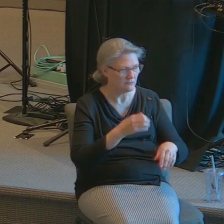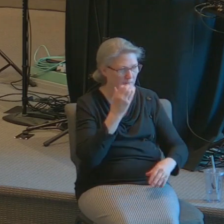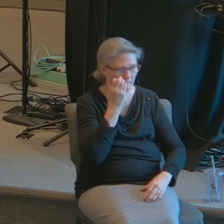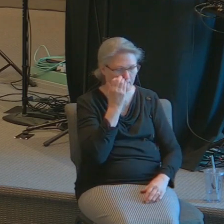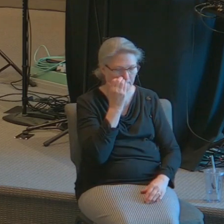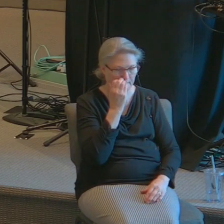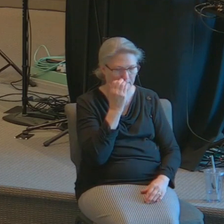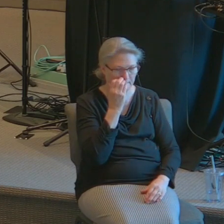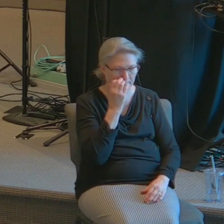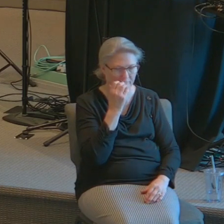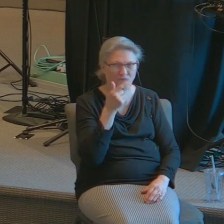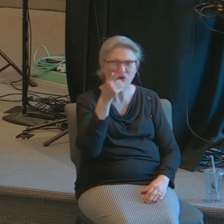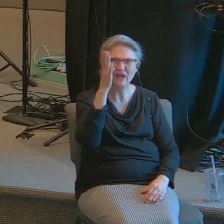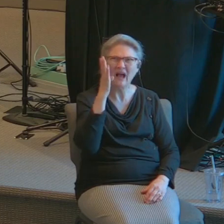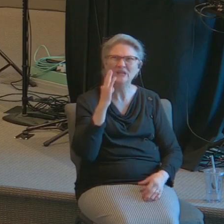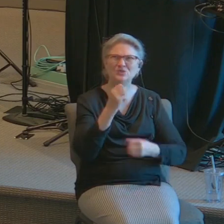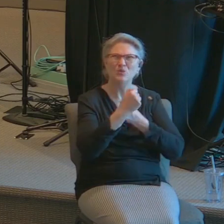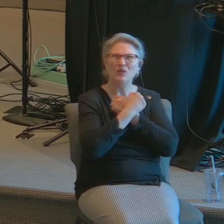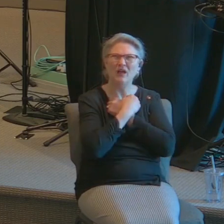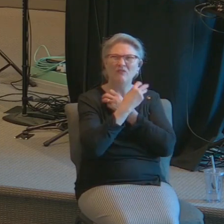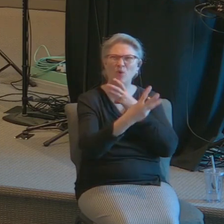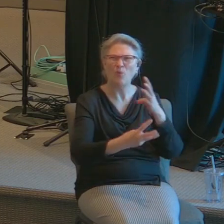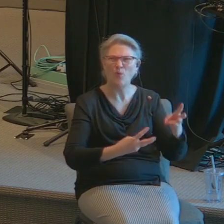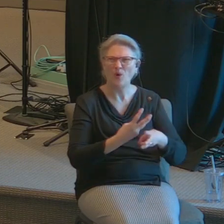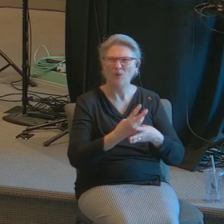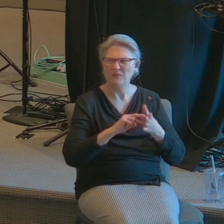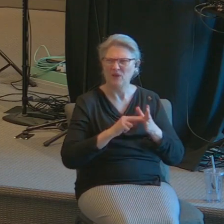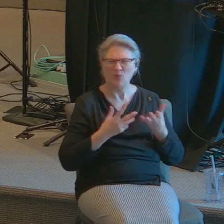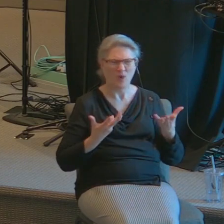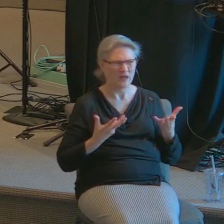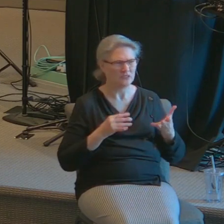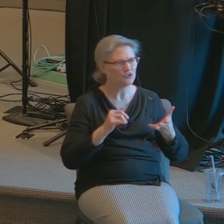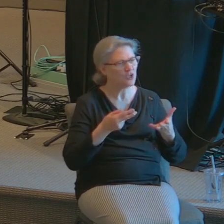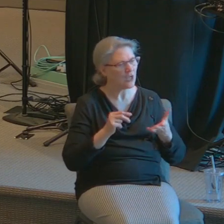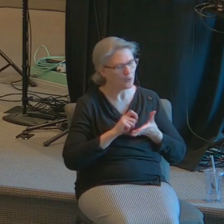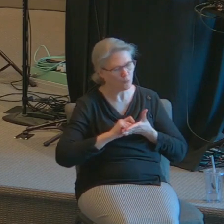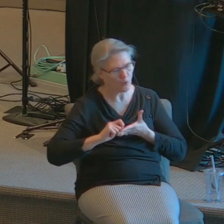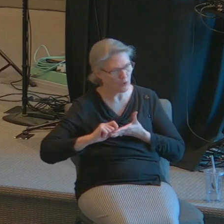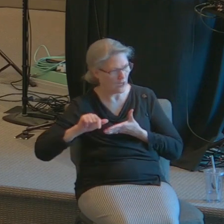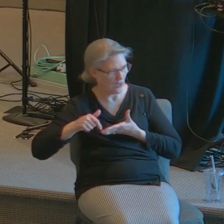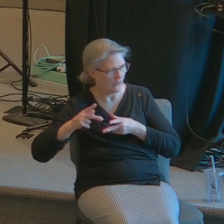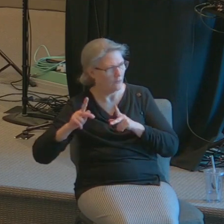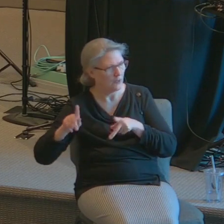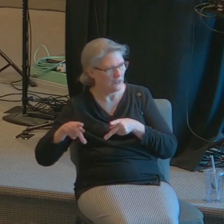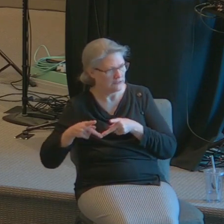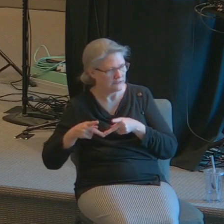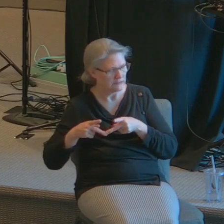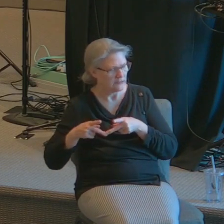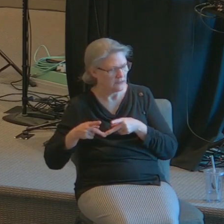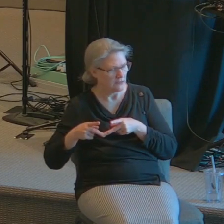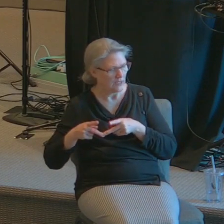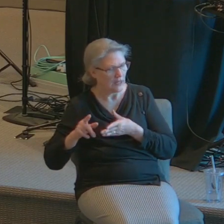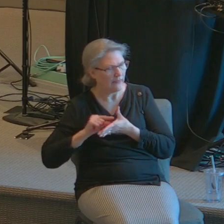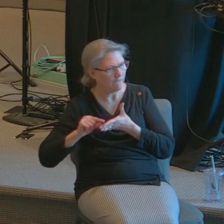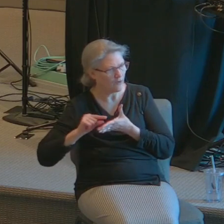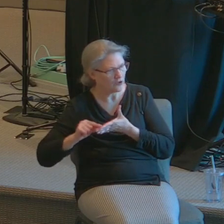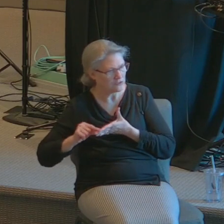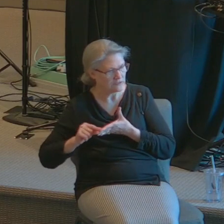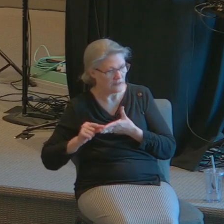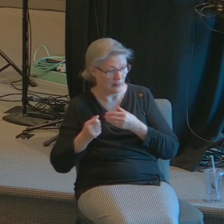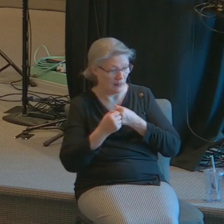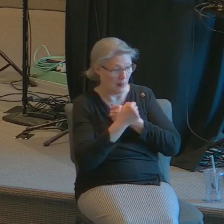what does that mean? Because John wrote in another place love not the world